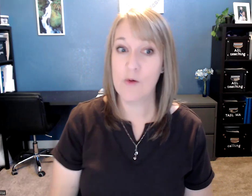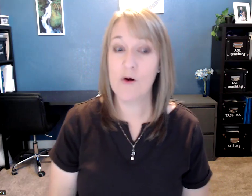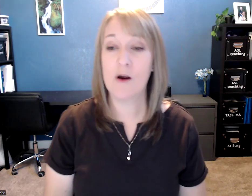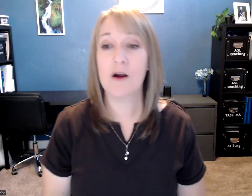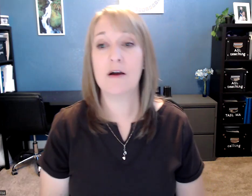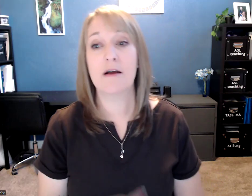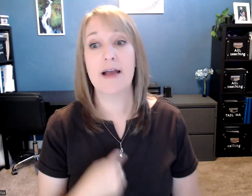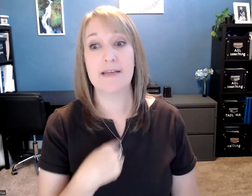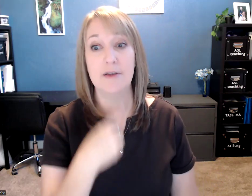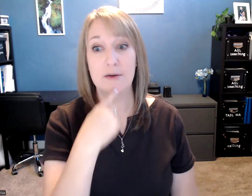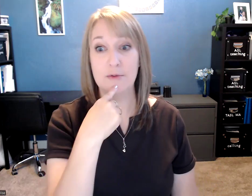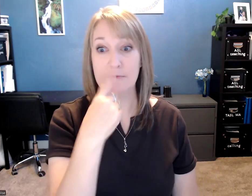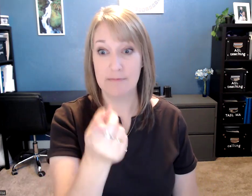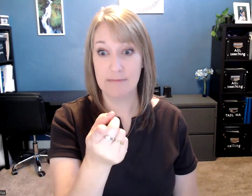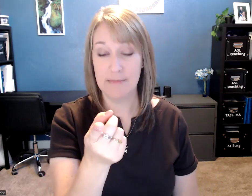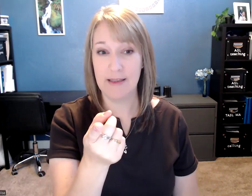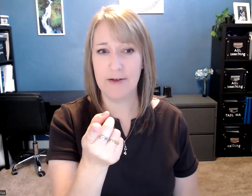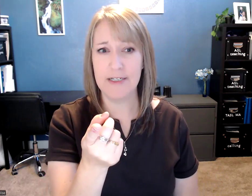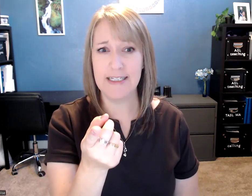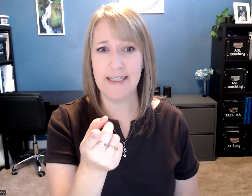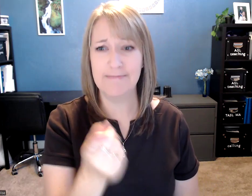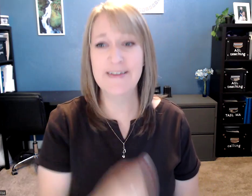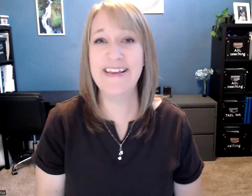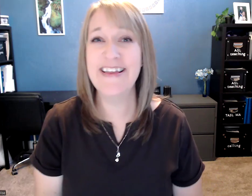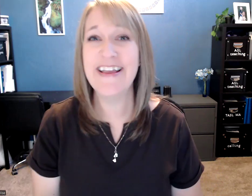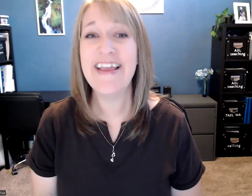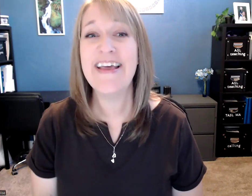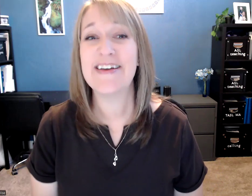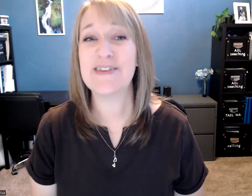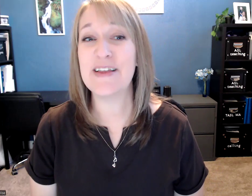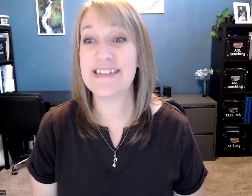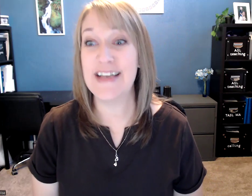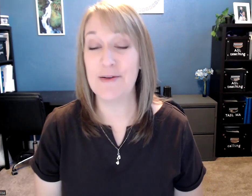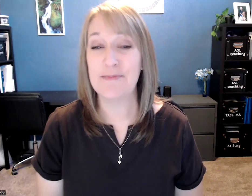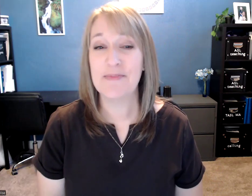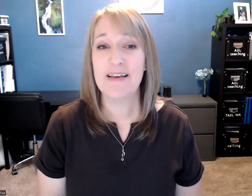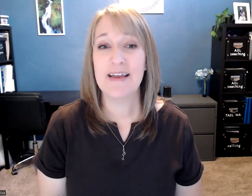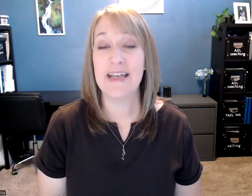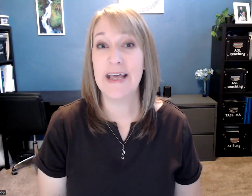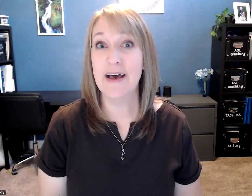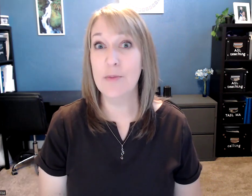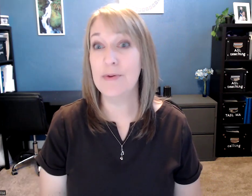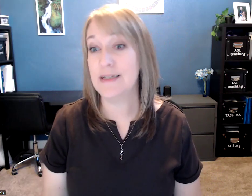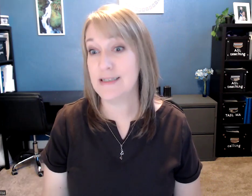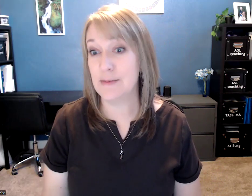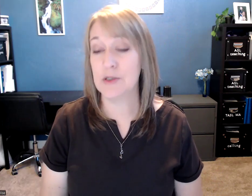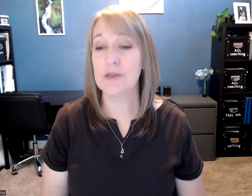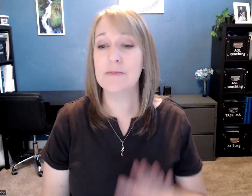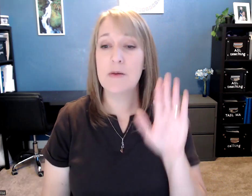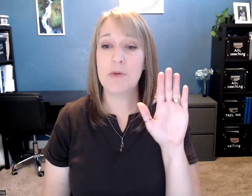or I tell you, I think I already did that. So that's tell. And then help is similar, but